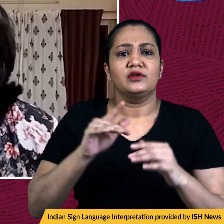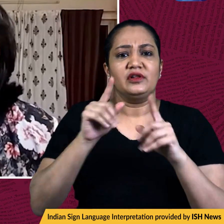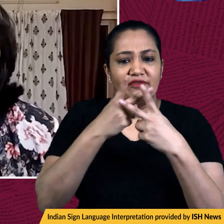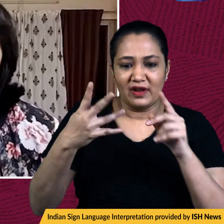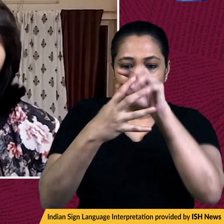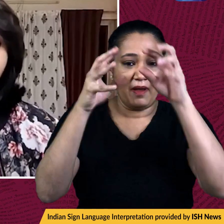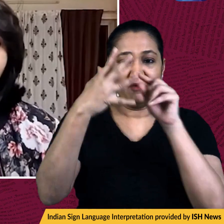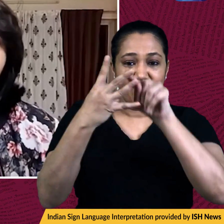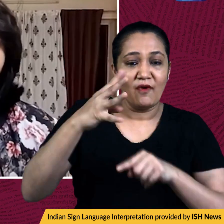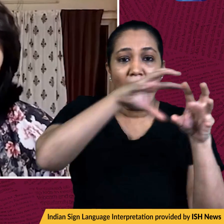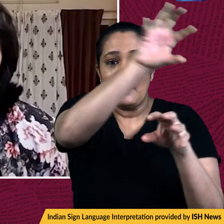in the Indo-Pacific region.